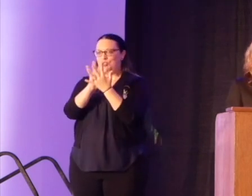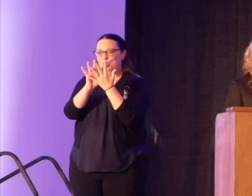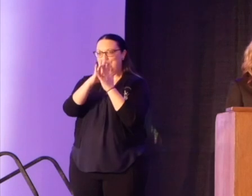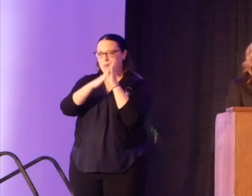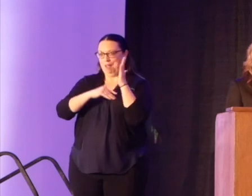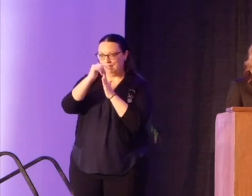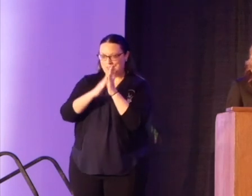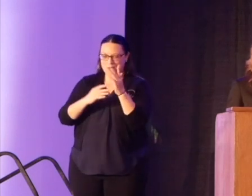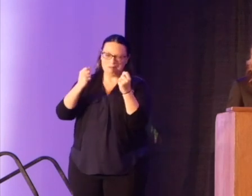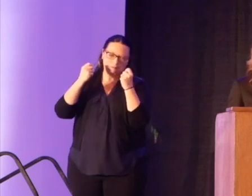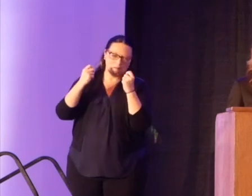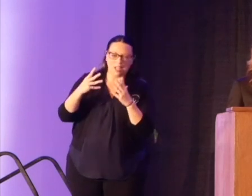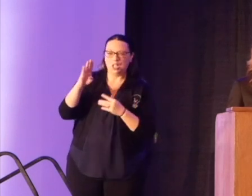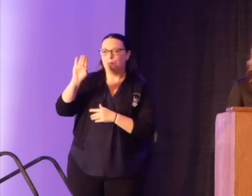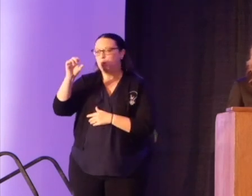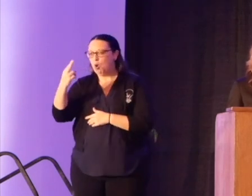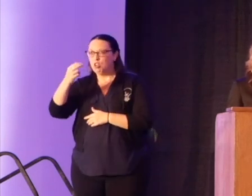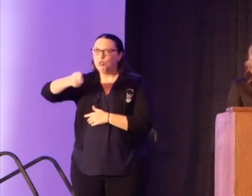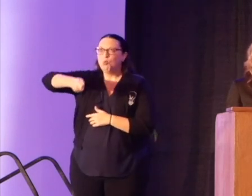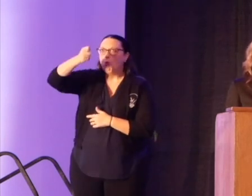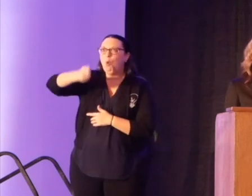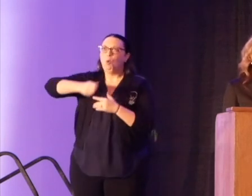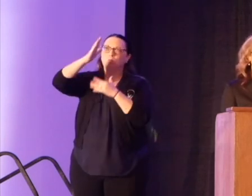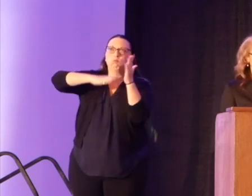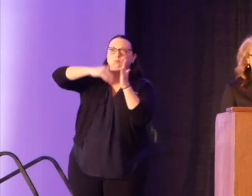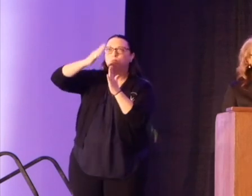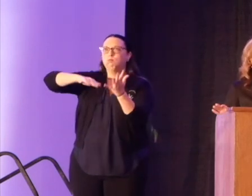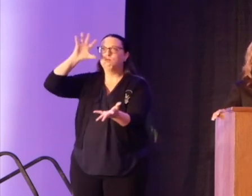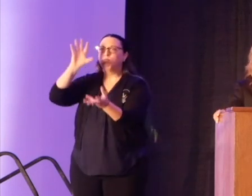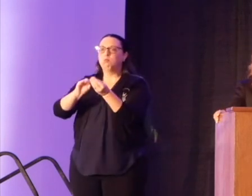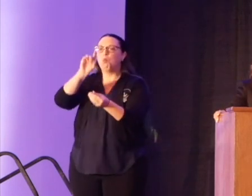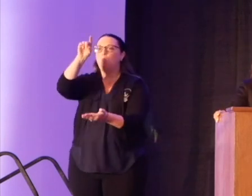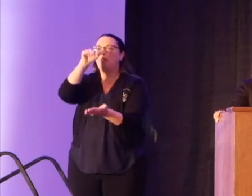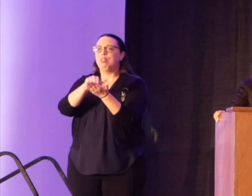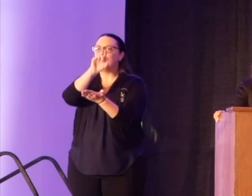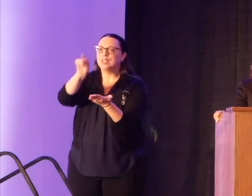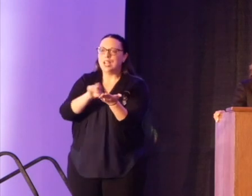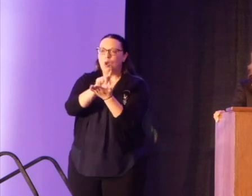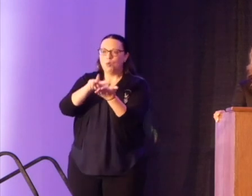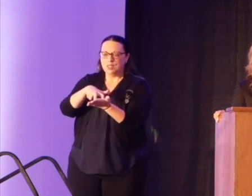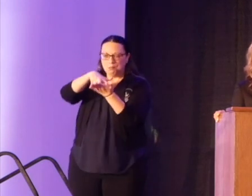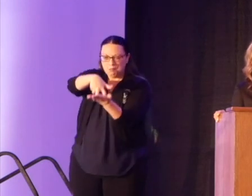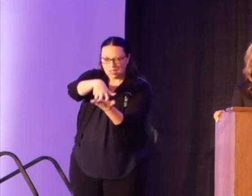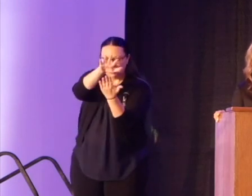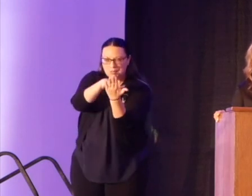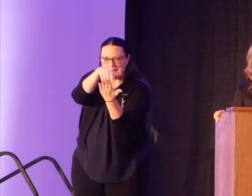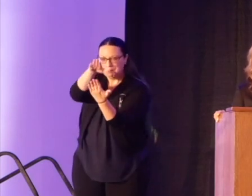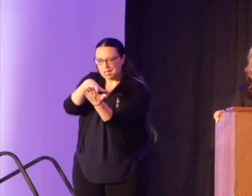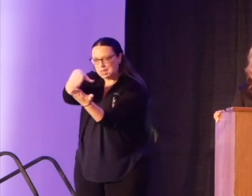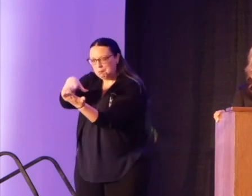hundreds of paintbrushes and rollers, over a thousand collective hours of bent knees on the asphalts of Bed-Stuy, the